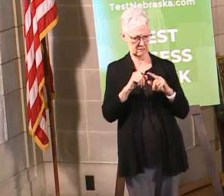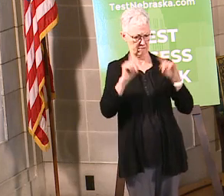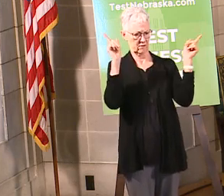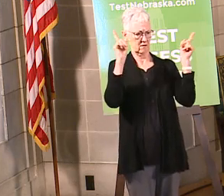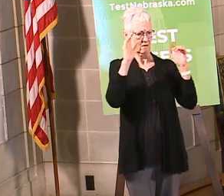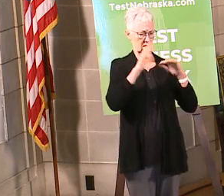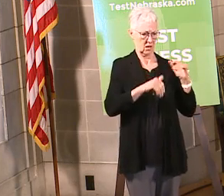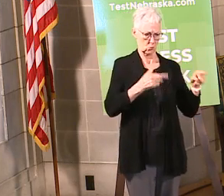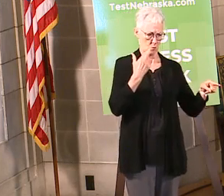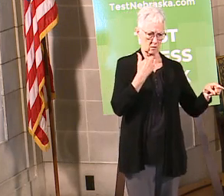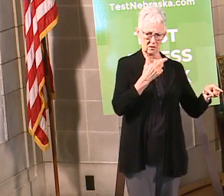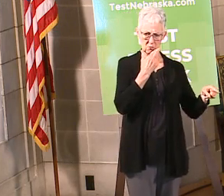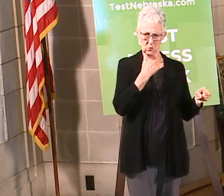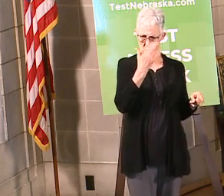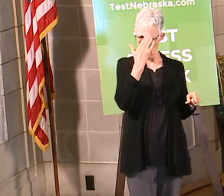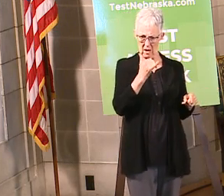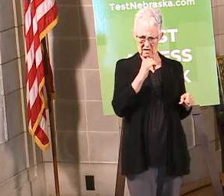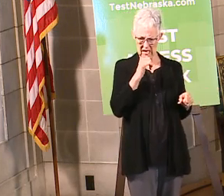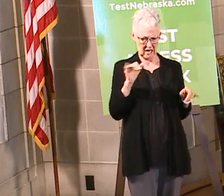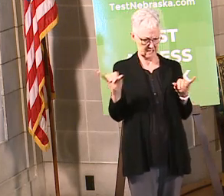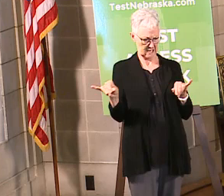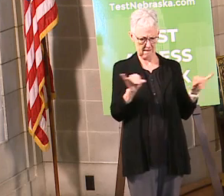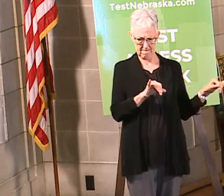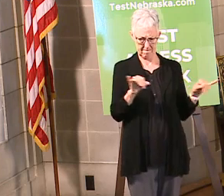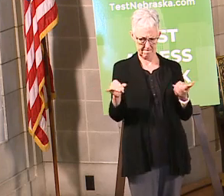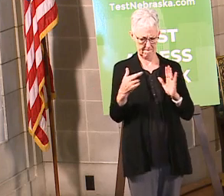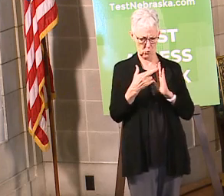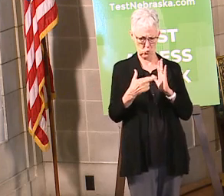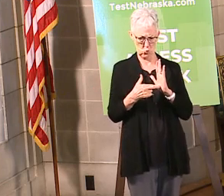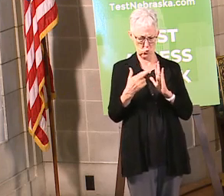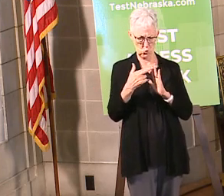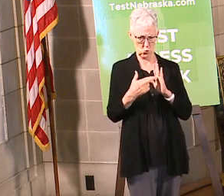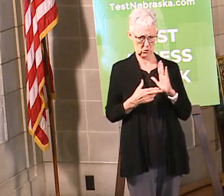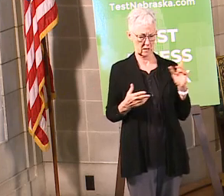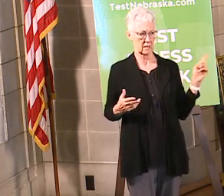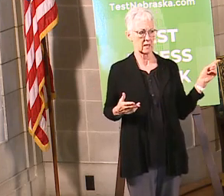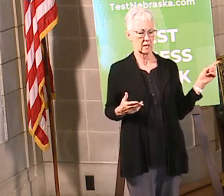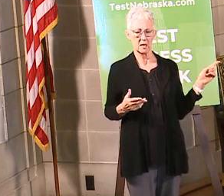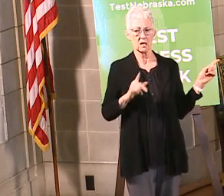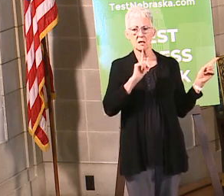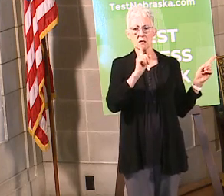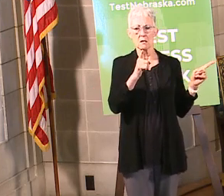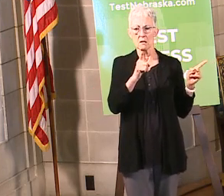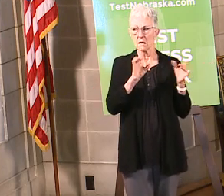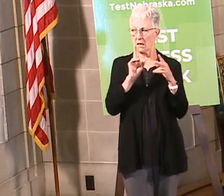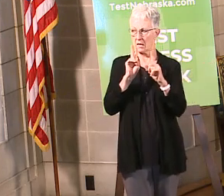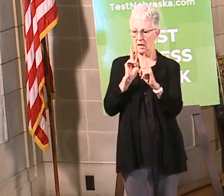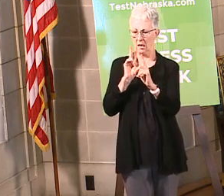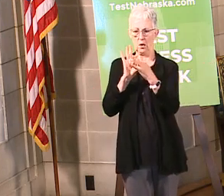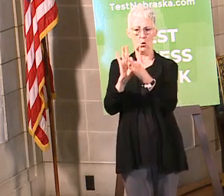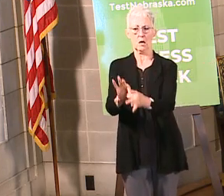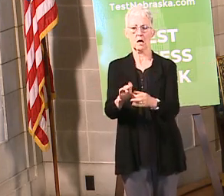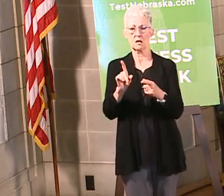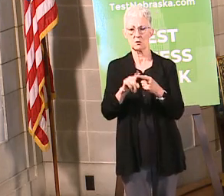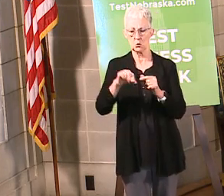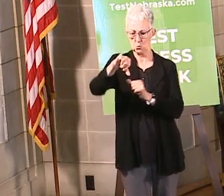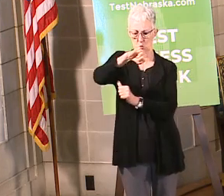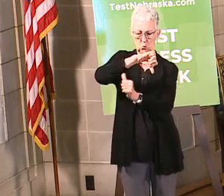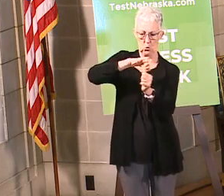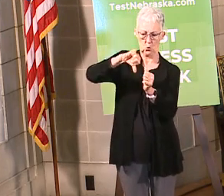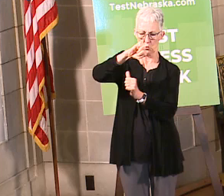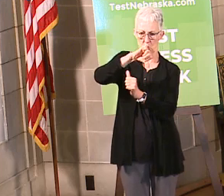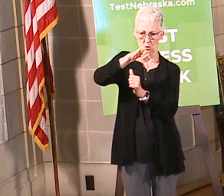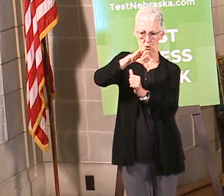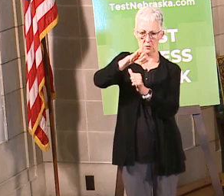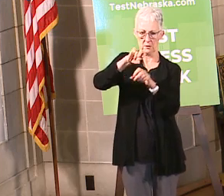treated differently from restaurants? And it really gets to that idea of social distancing. I mean, if you think about just when you've gone to a crowded